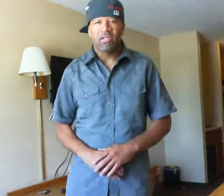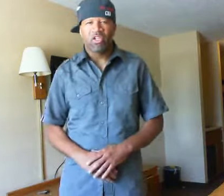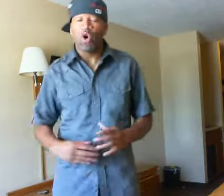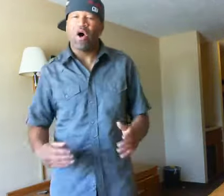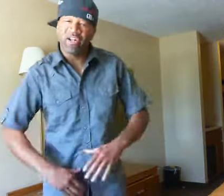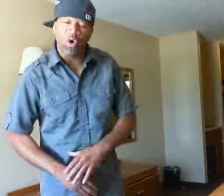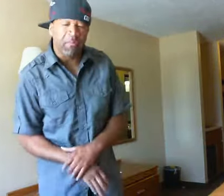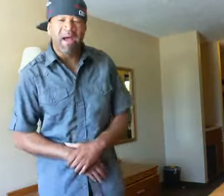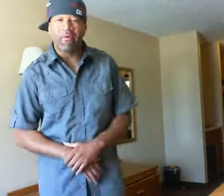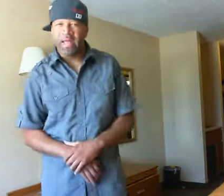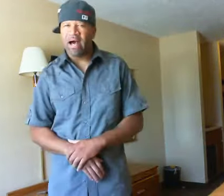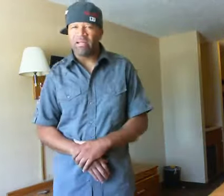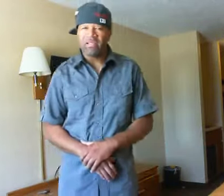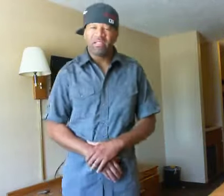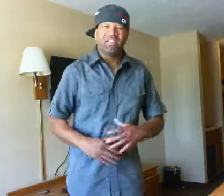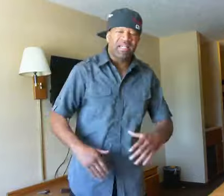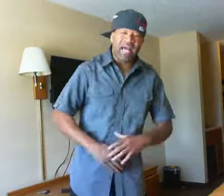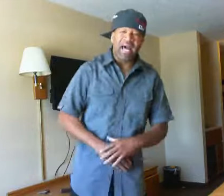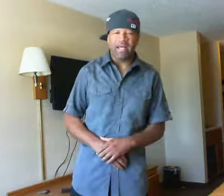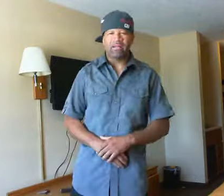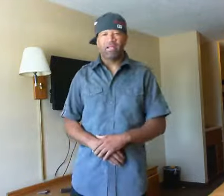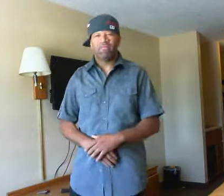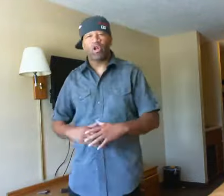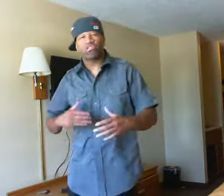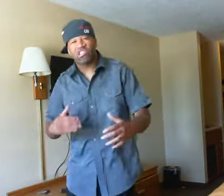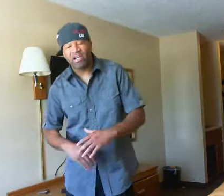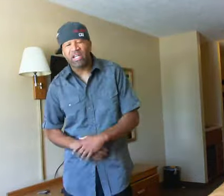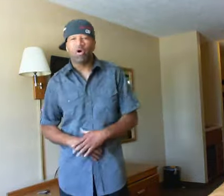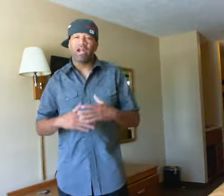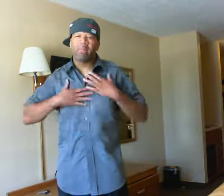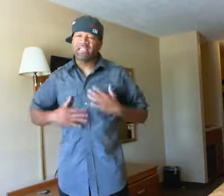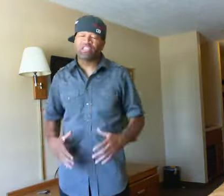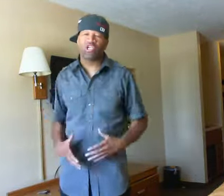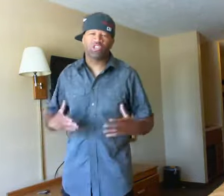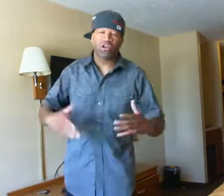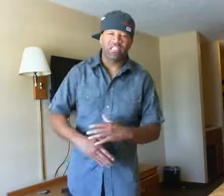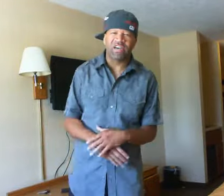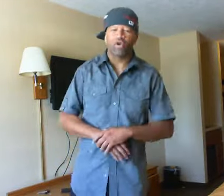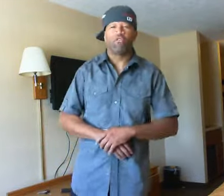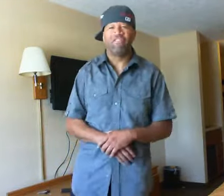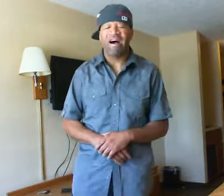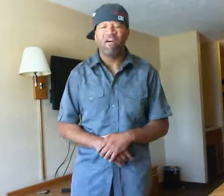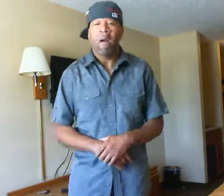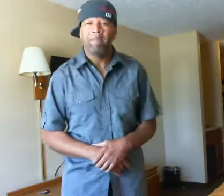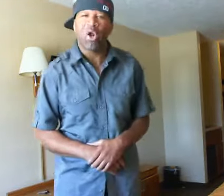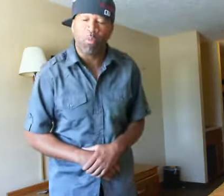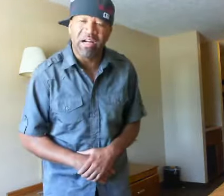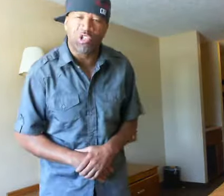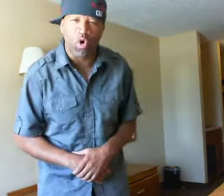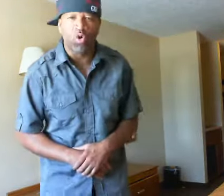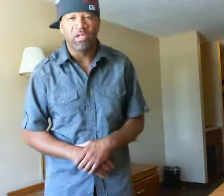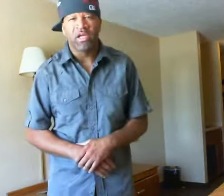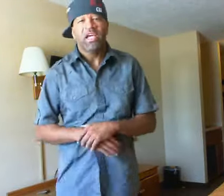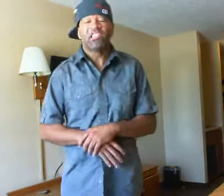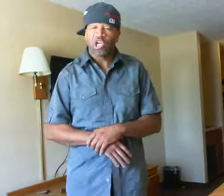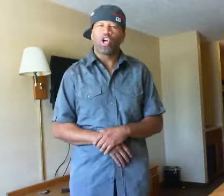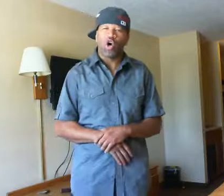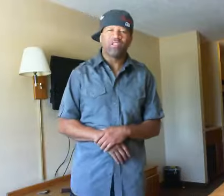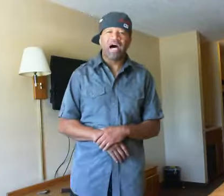You already know the Marriott. Get that in. Then on Sunday morning at my church, 3705 Mental Bridge Road, it's gonna go down